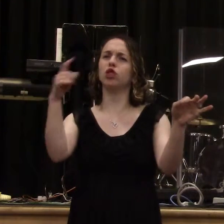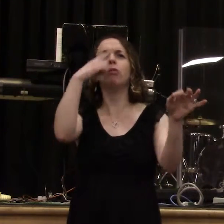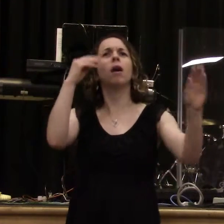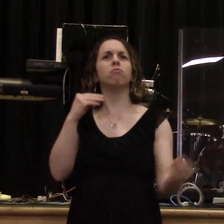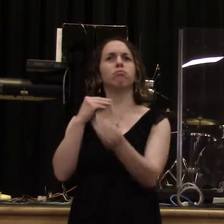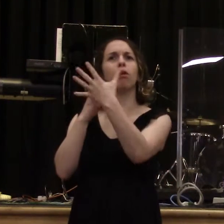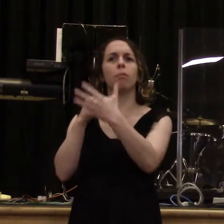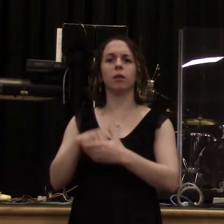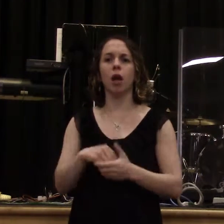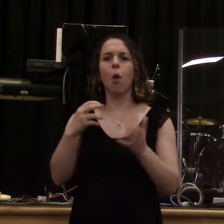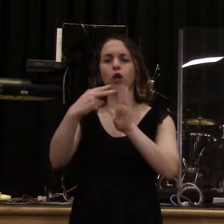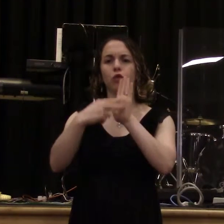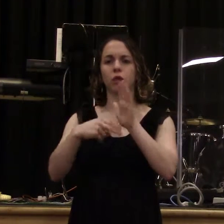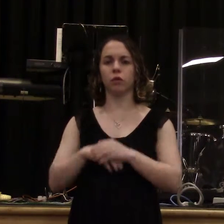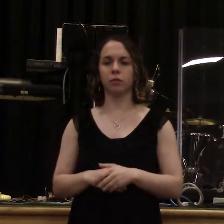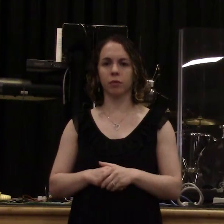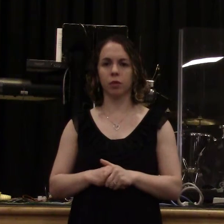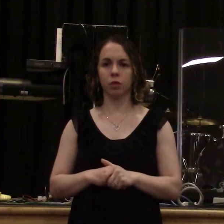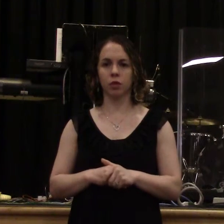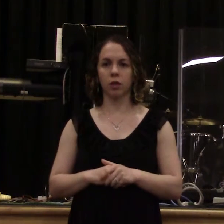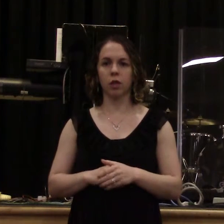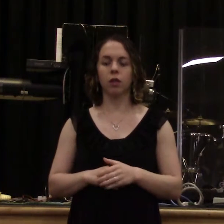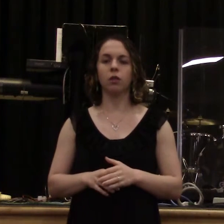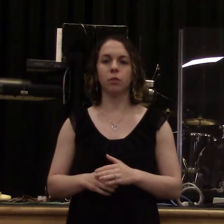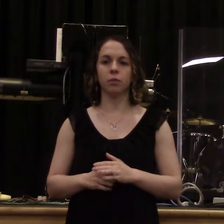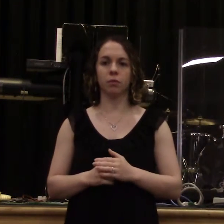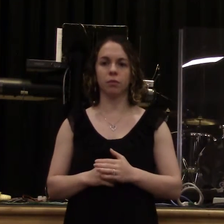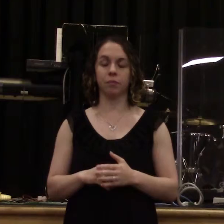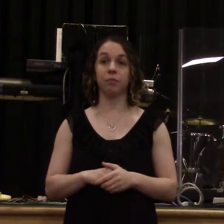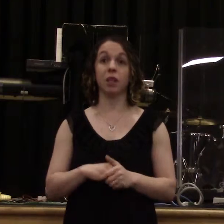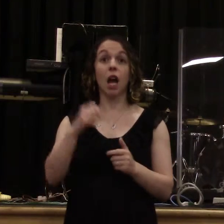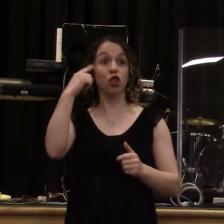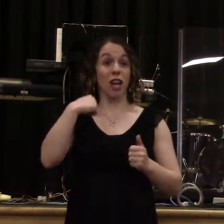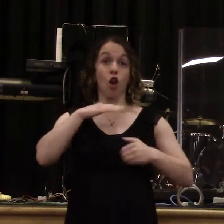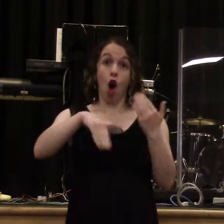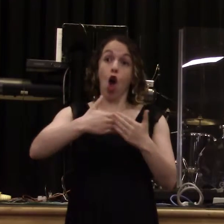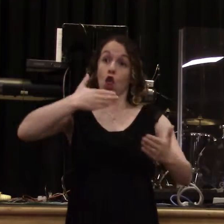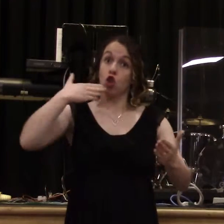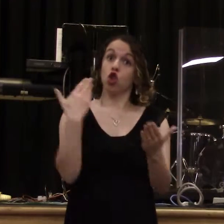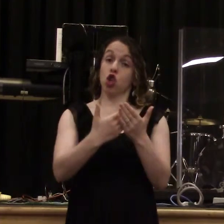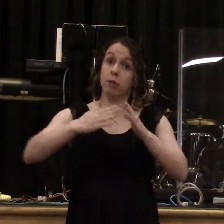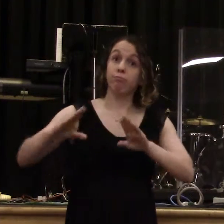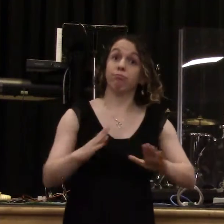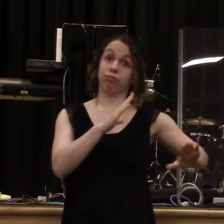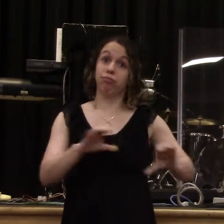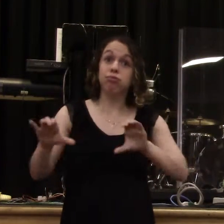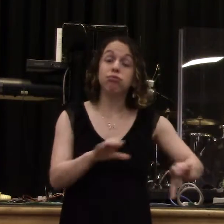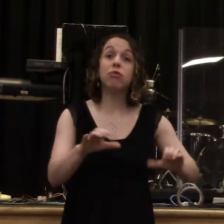I want you to read this to me. Because this is powerful. The good we do doesn't cancel out